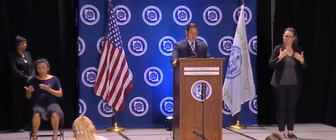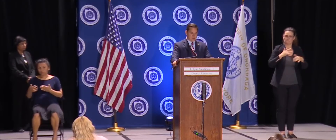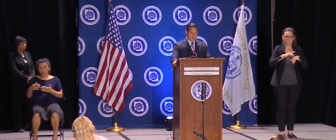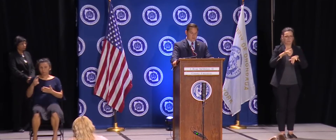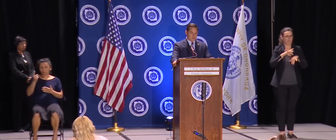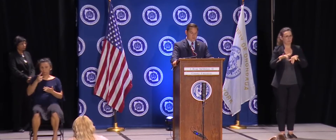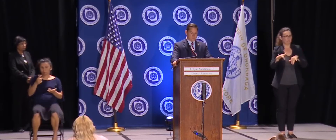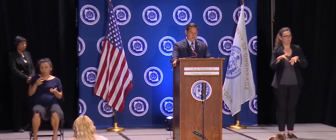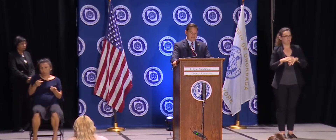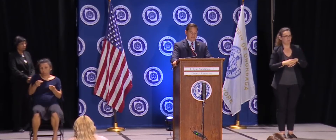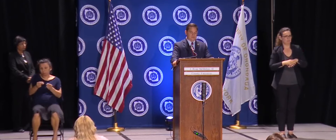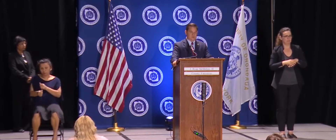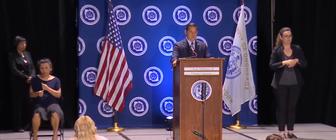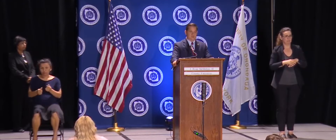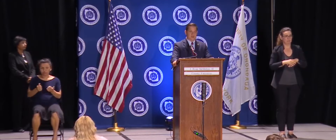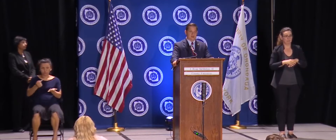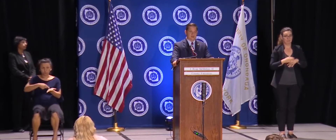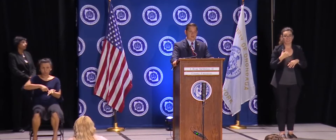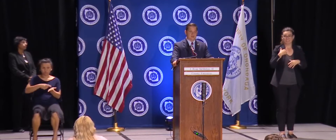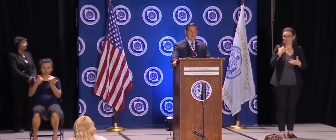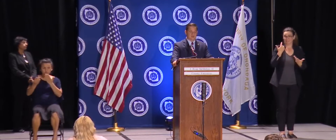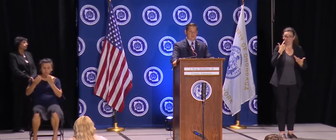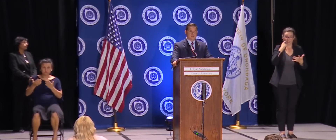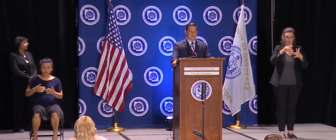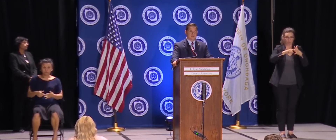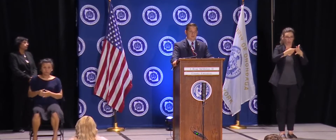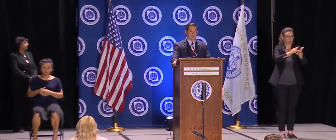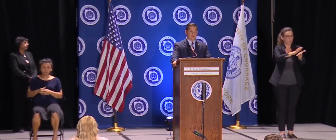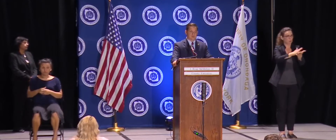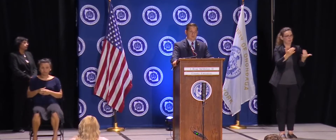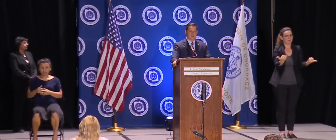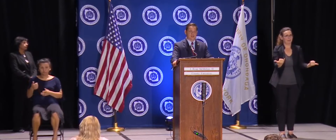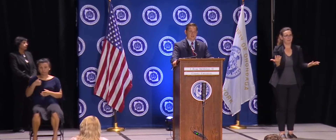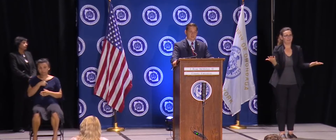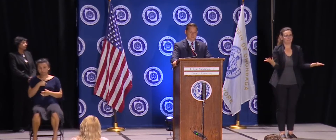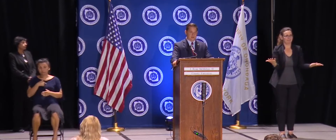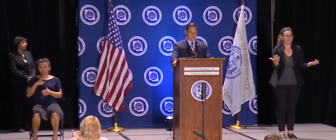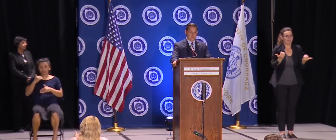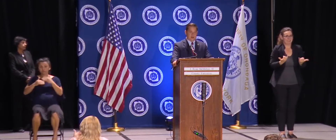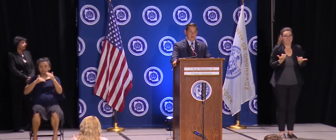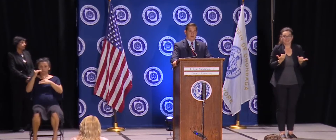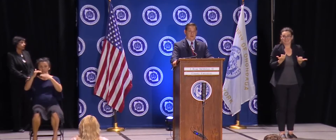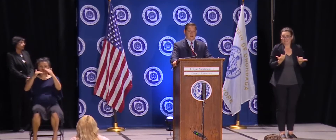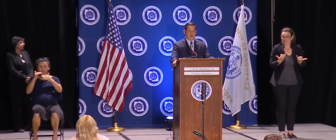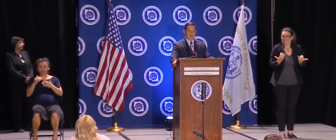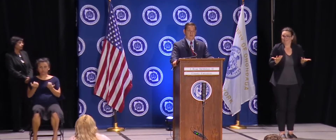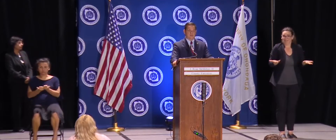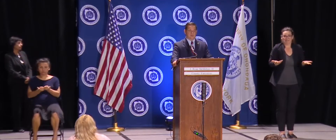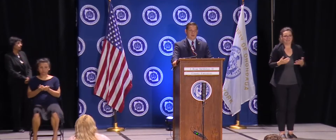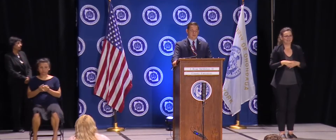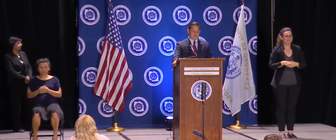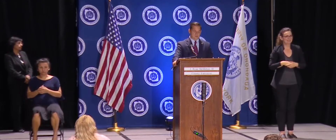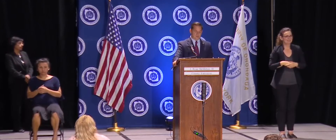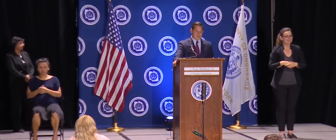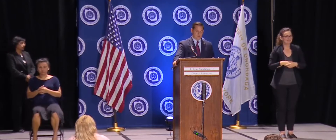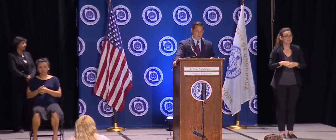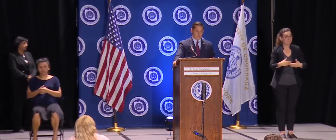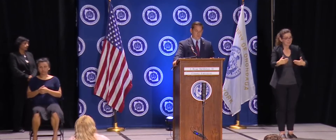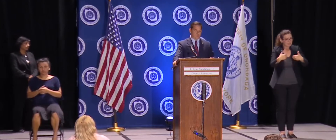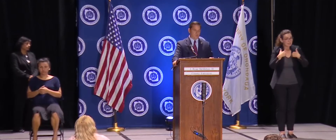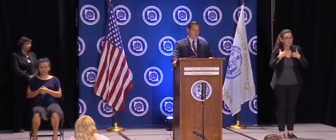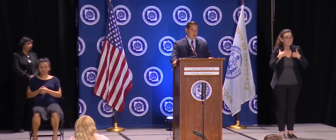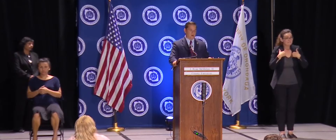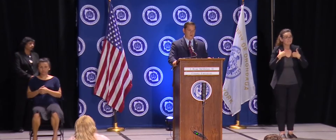testing for symptomatic kids. This is a, there is testing set up for that. The,